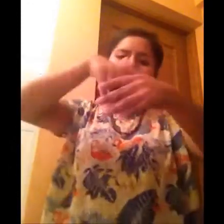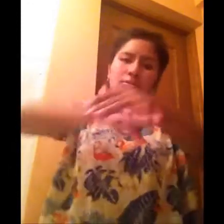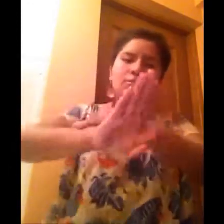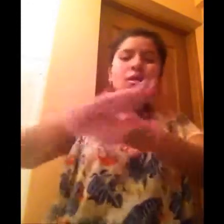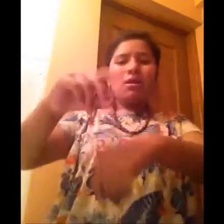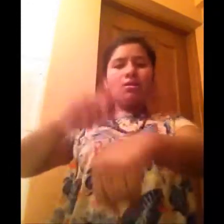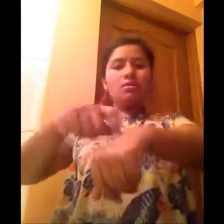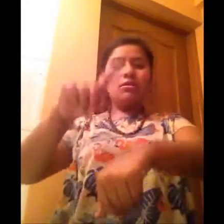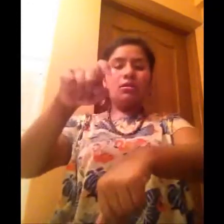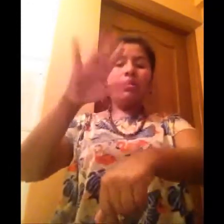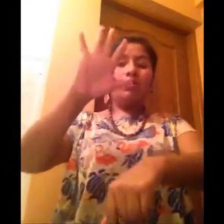I need to